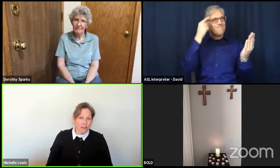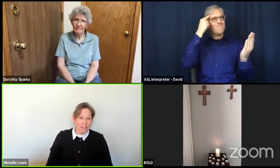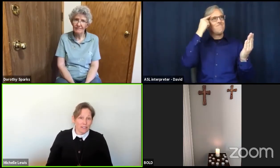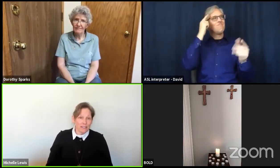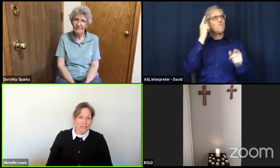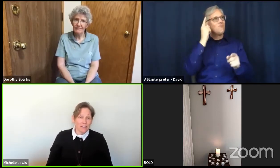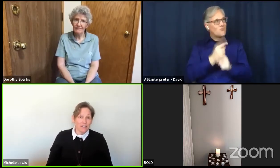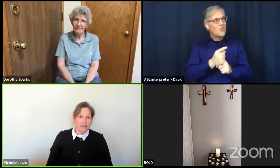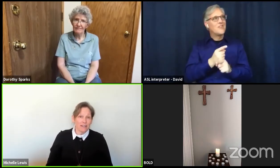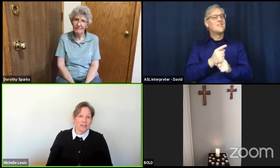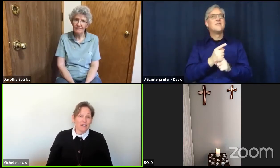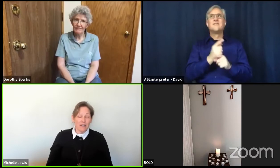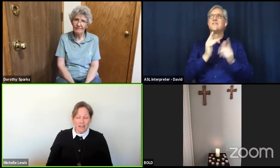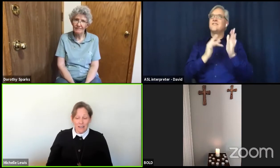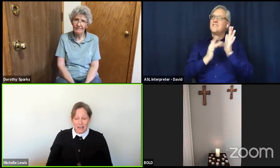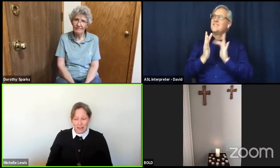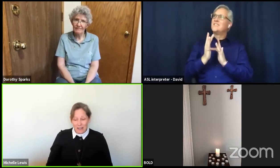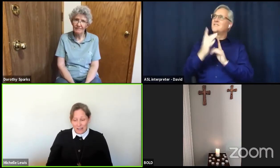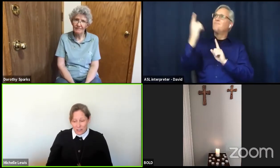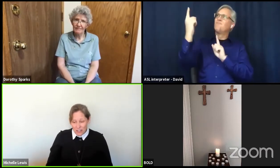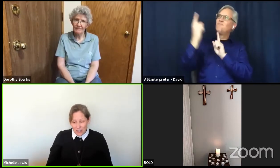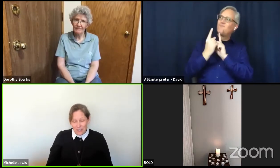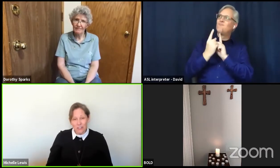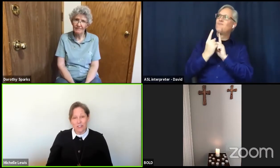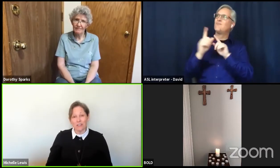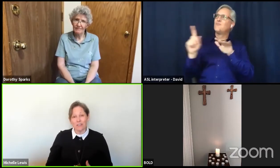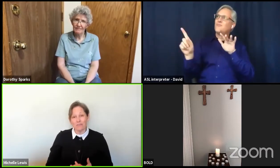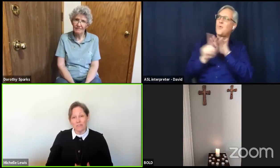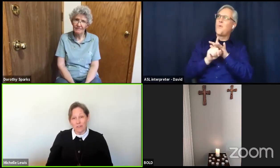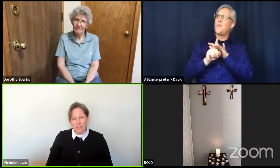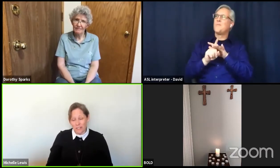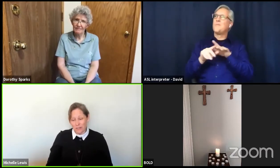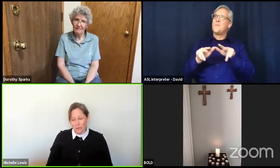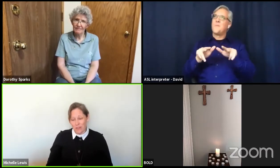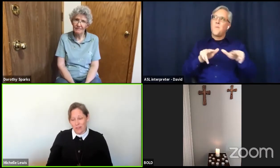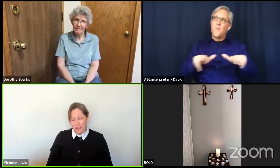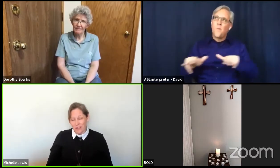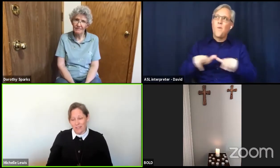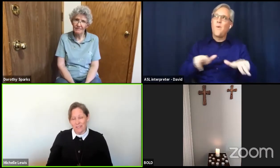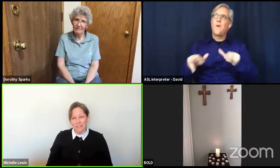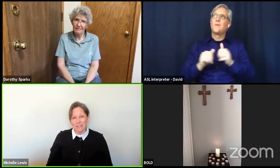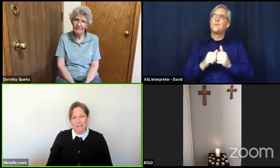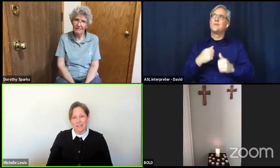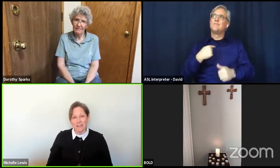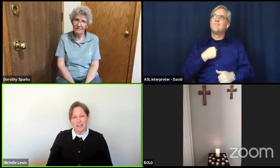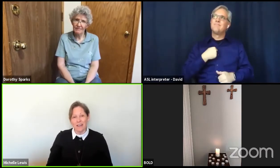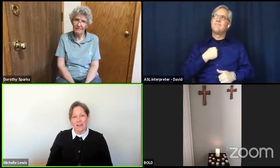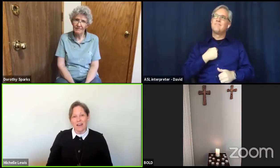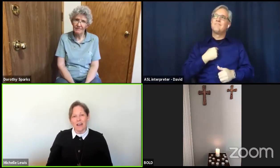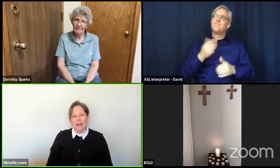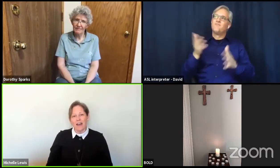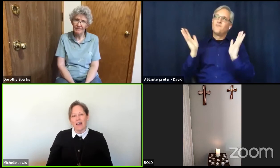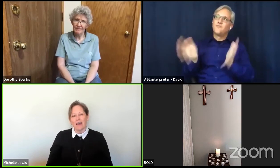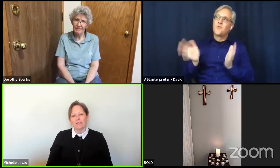Jesus converses with us. And Jesus